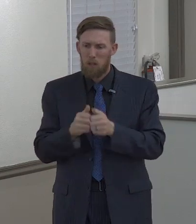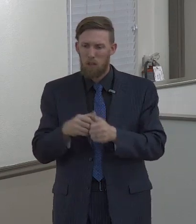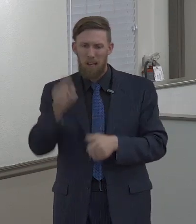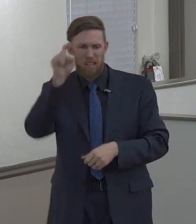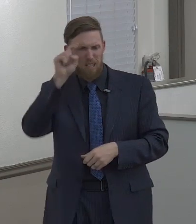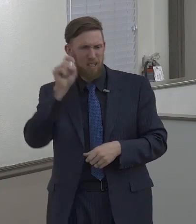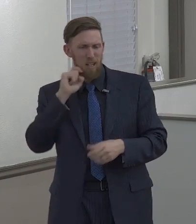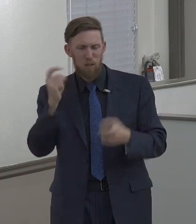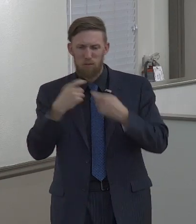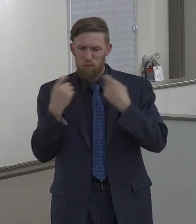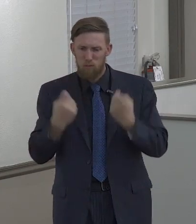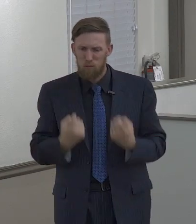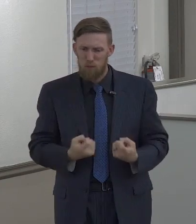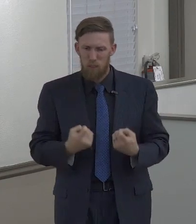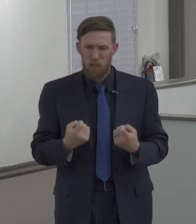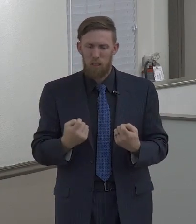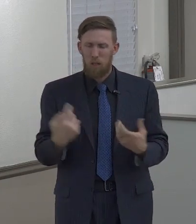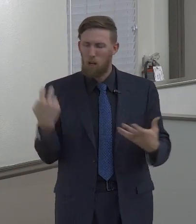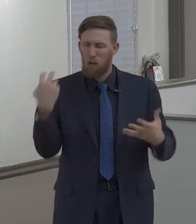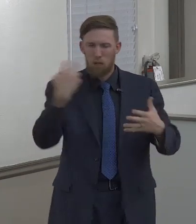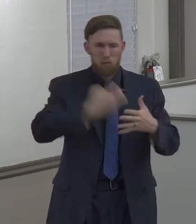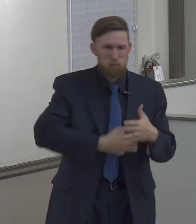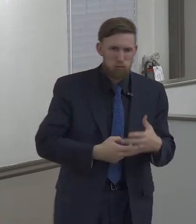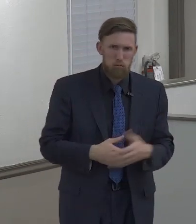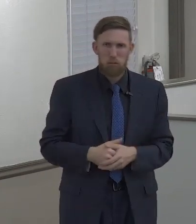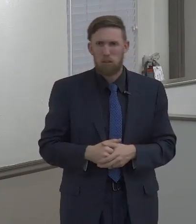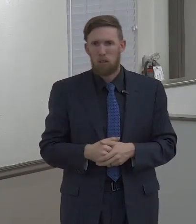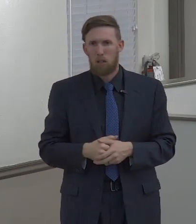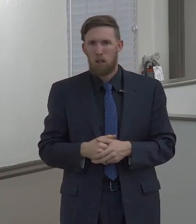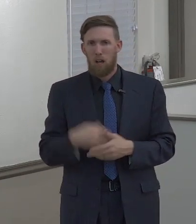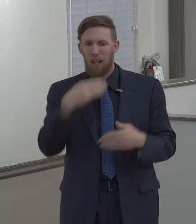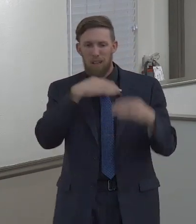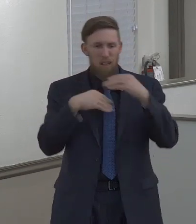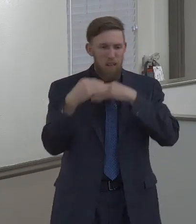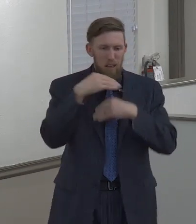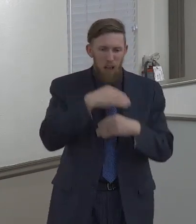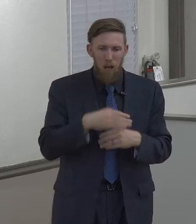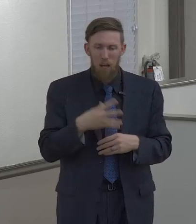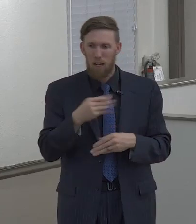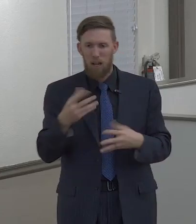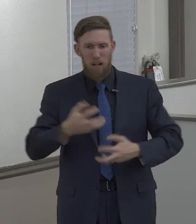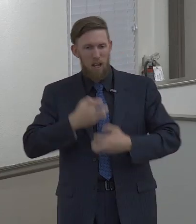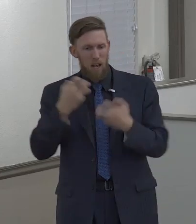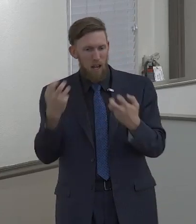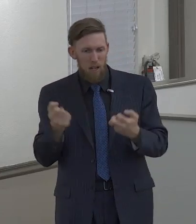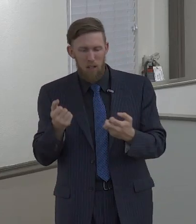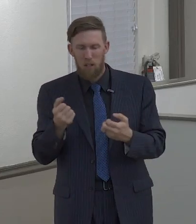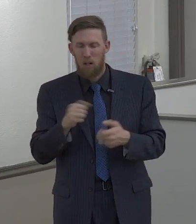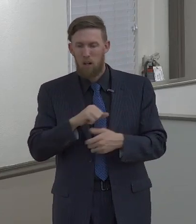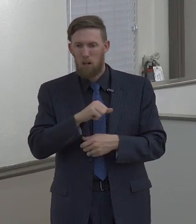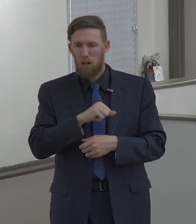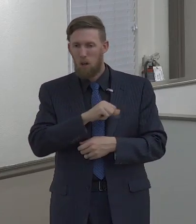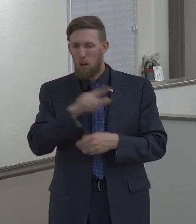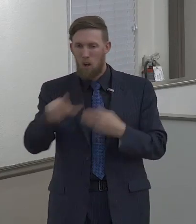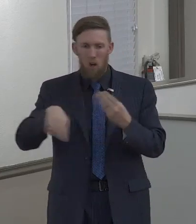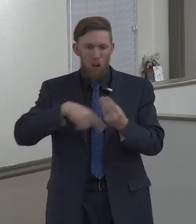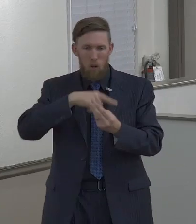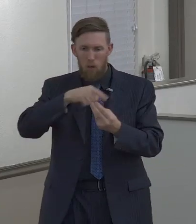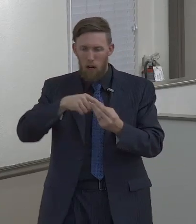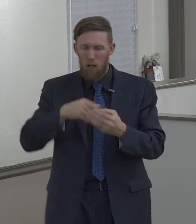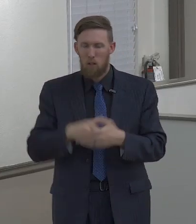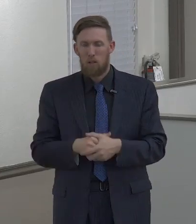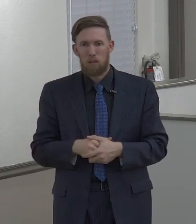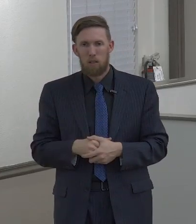evil of them and they want something different, the church should be that for them. The church should have these things. The church should put on